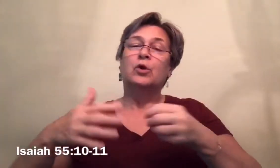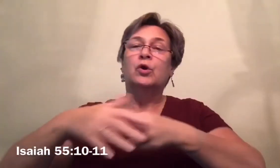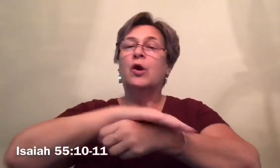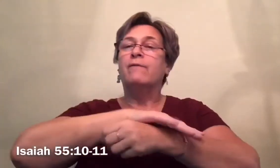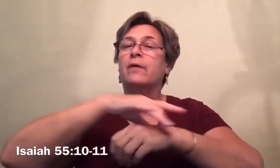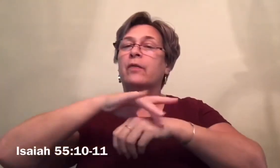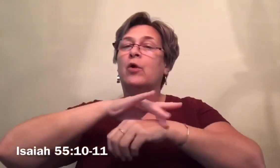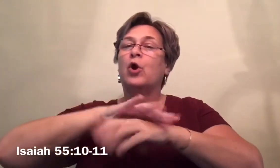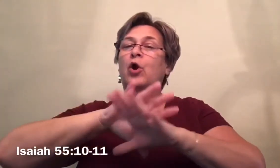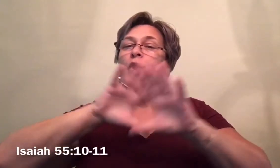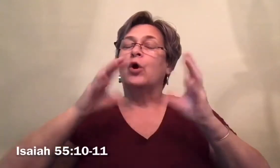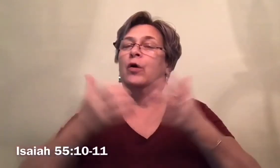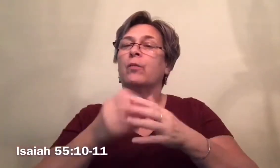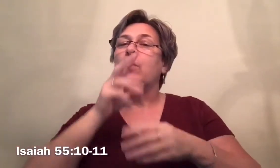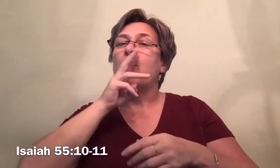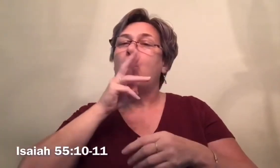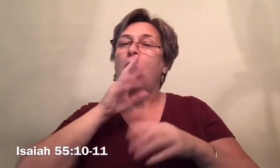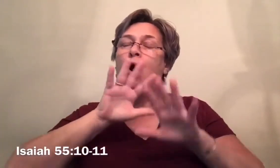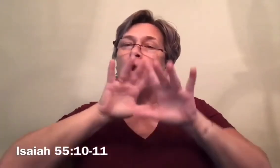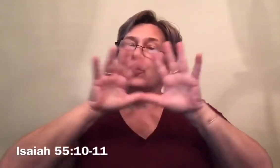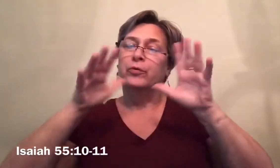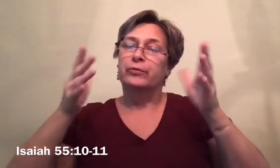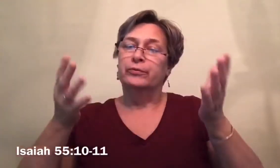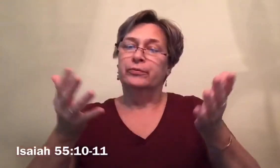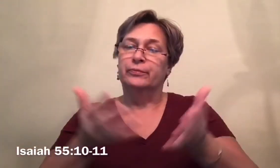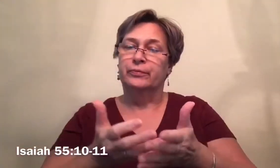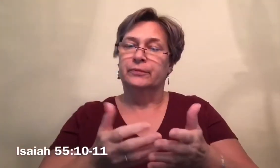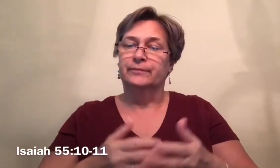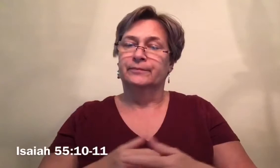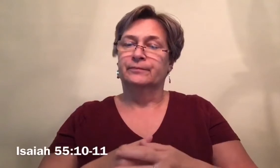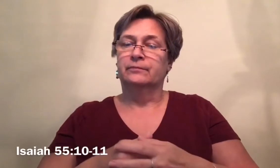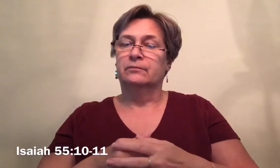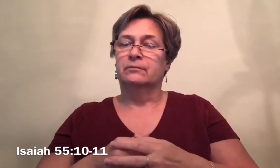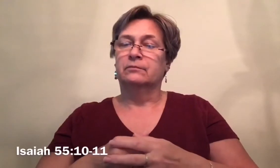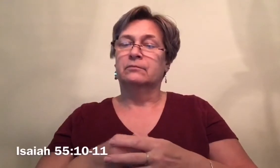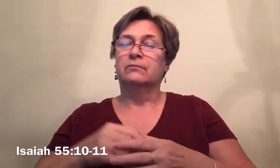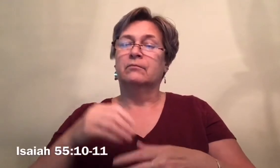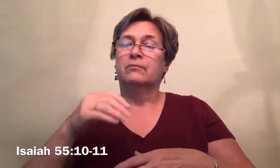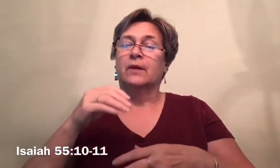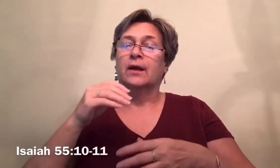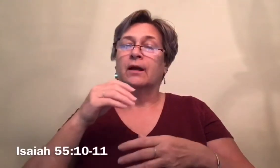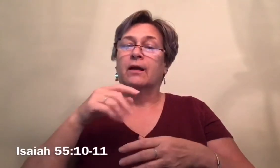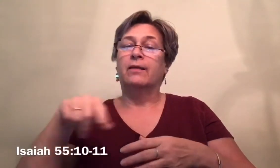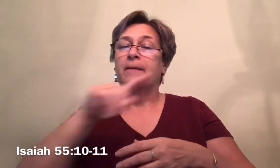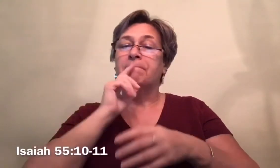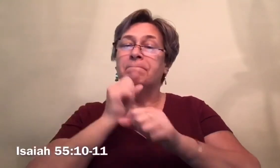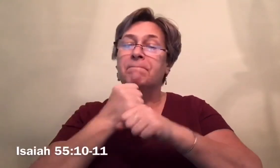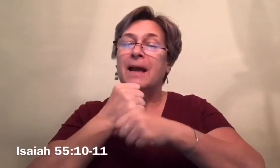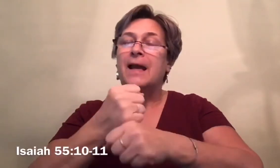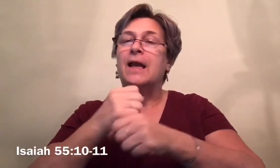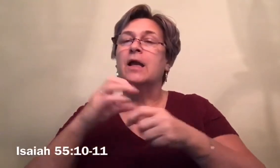down, and do not return there till they have watered the earth,